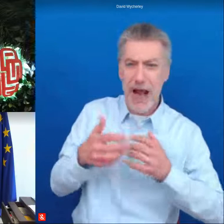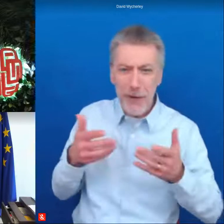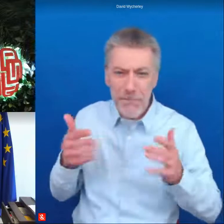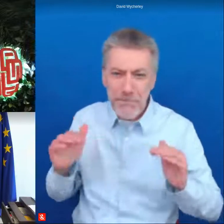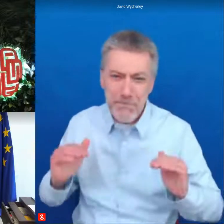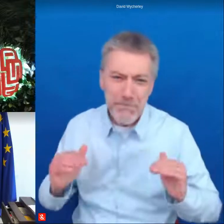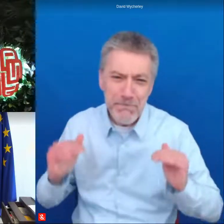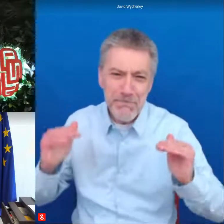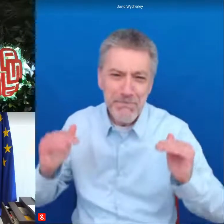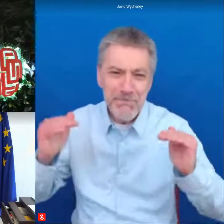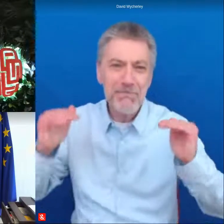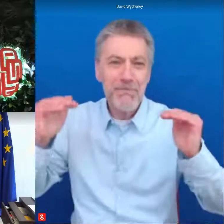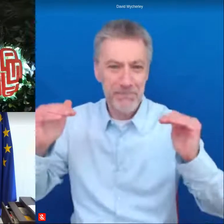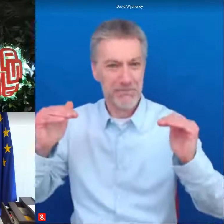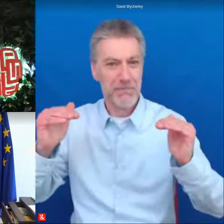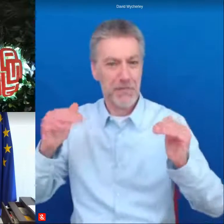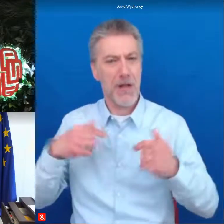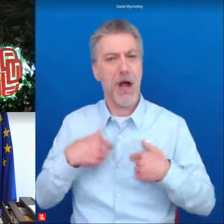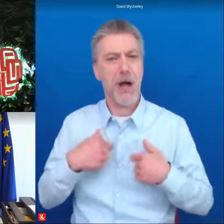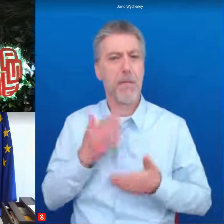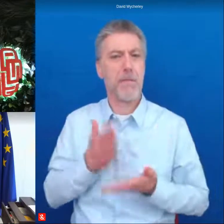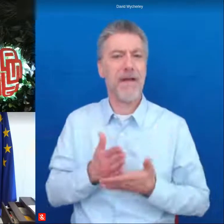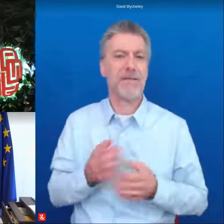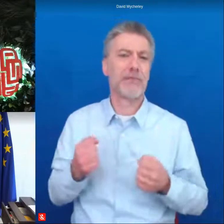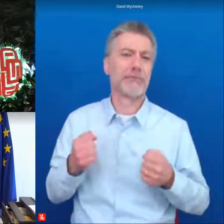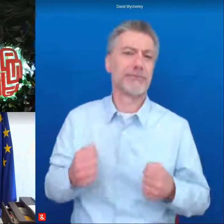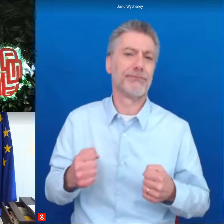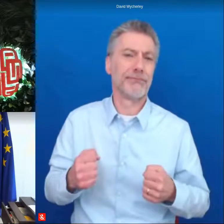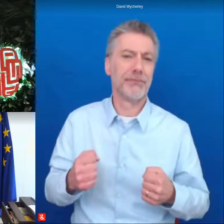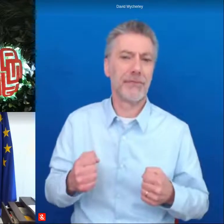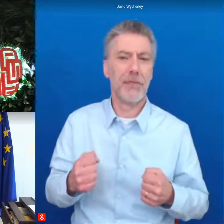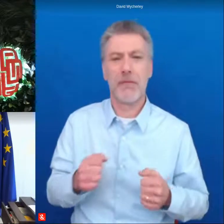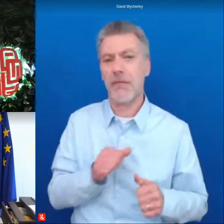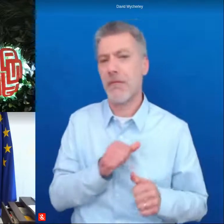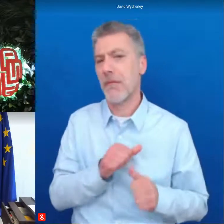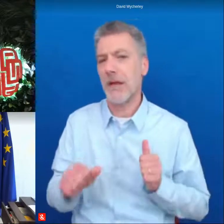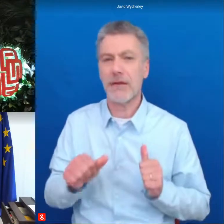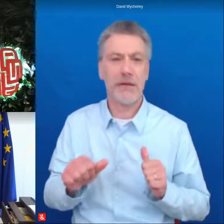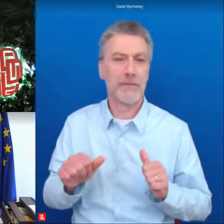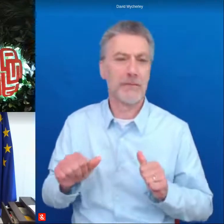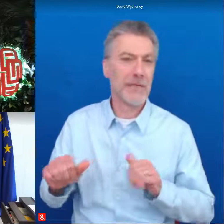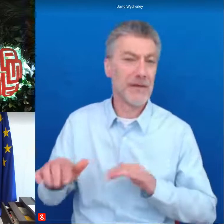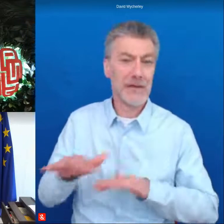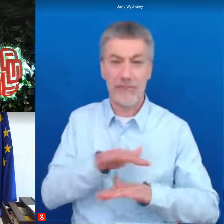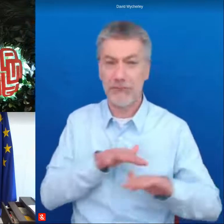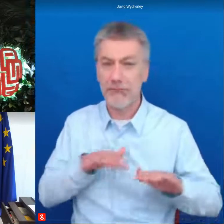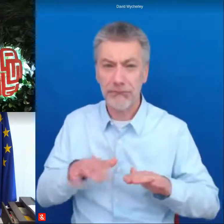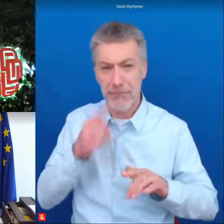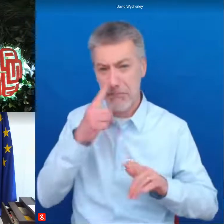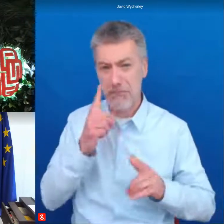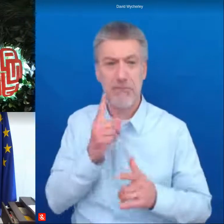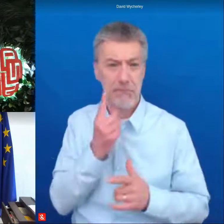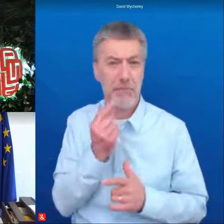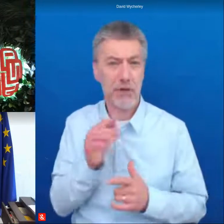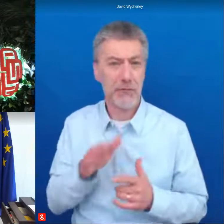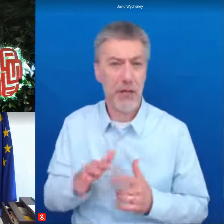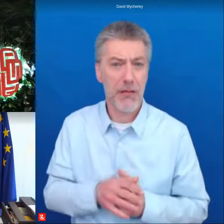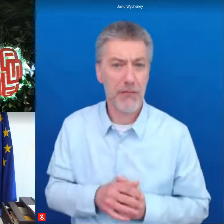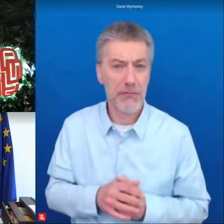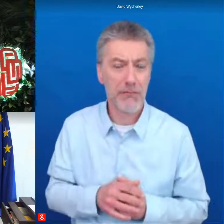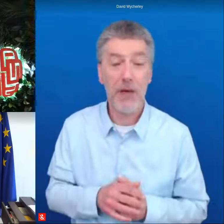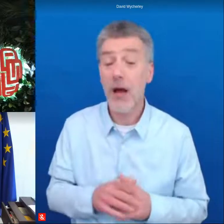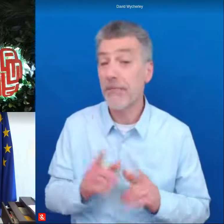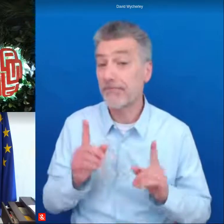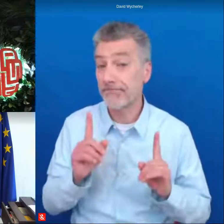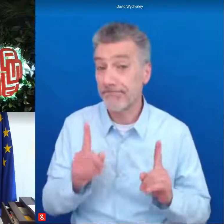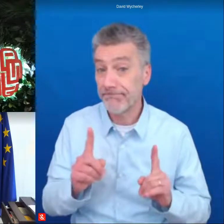i believe firmly that a better settlement pattern is possible one which avoids